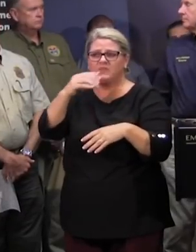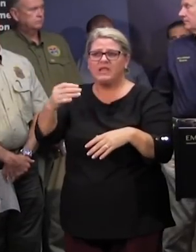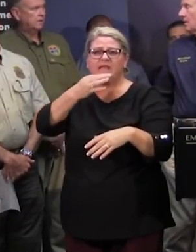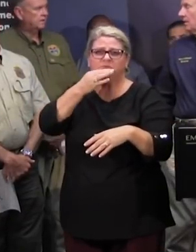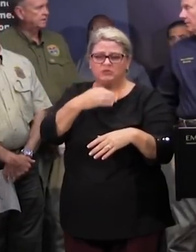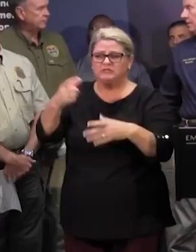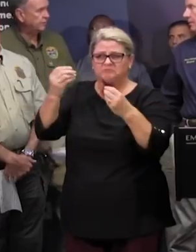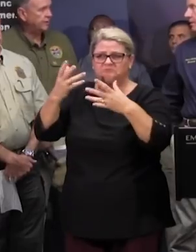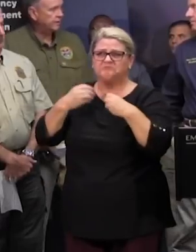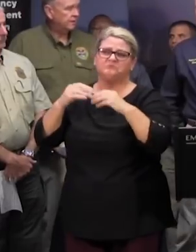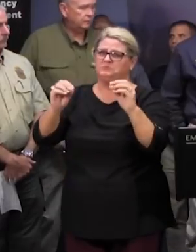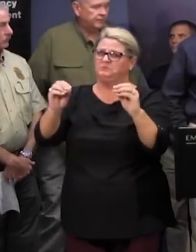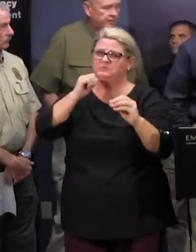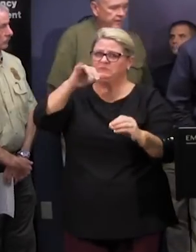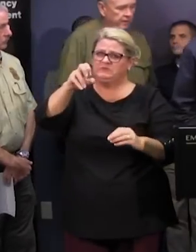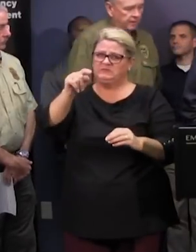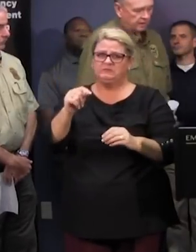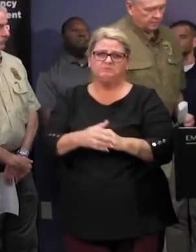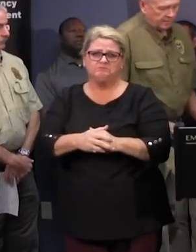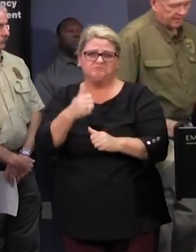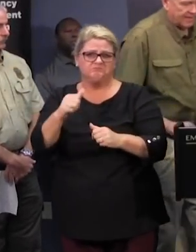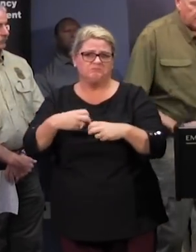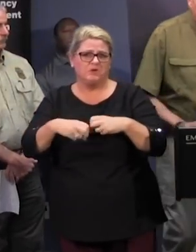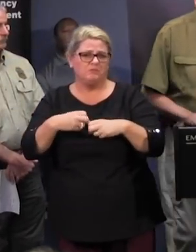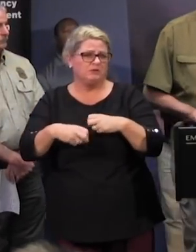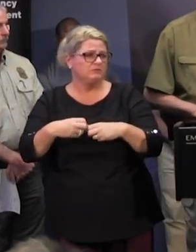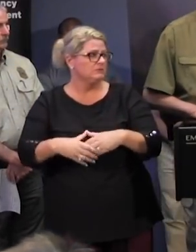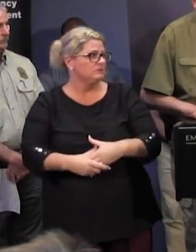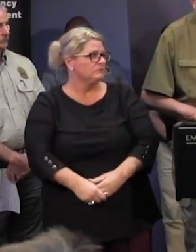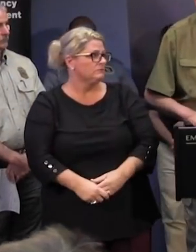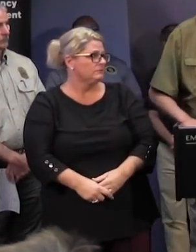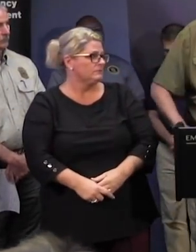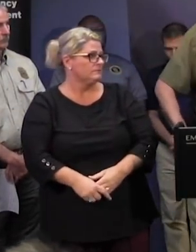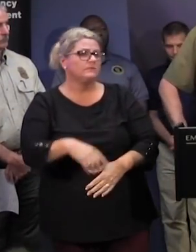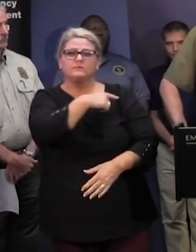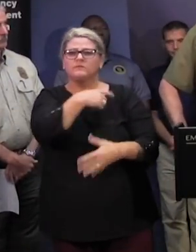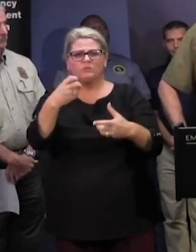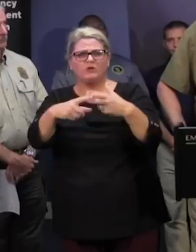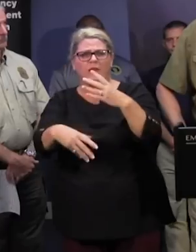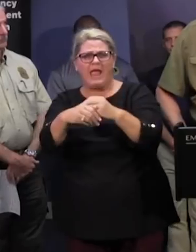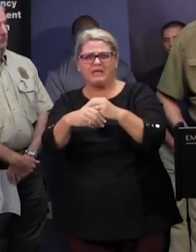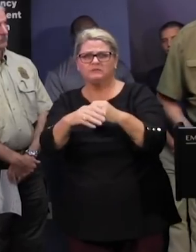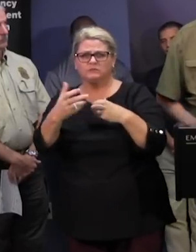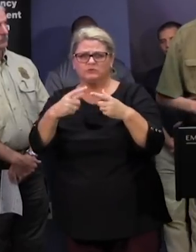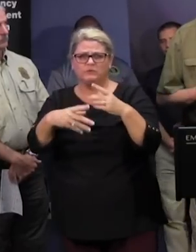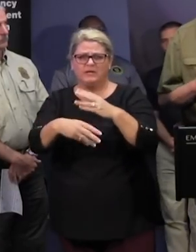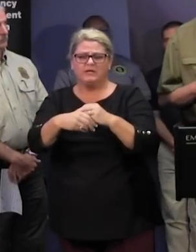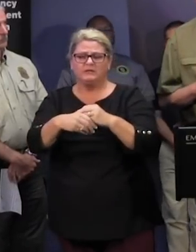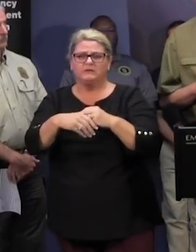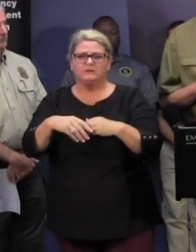yes sir thanks governor i'd like to also make note that